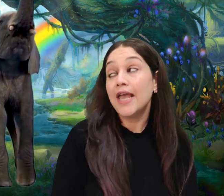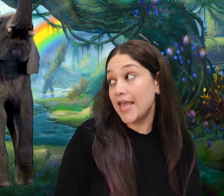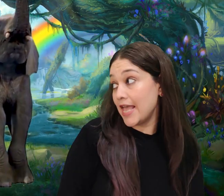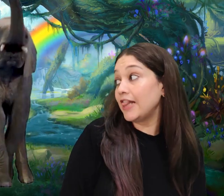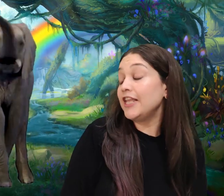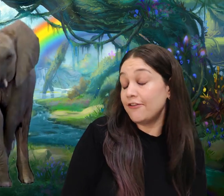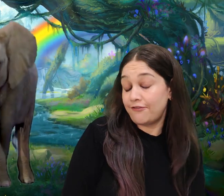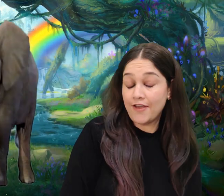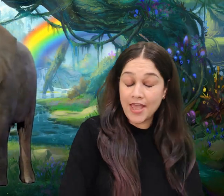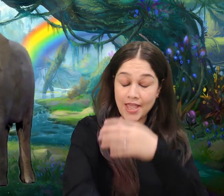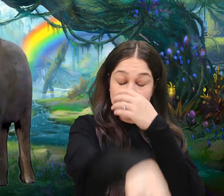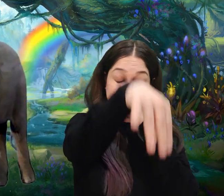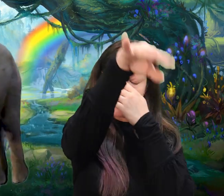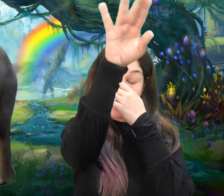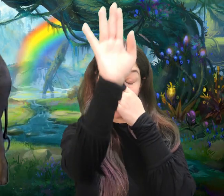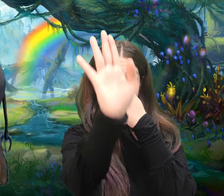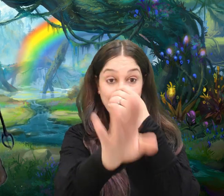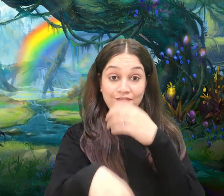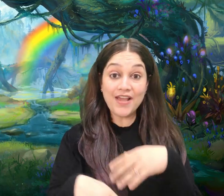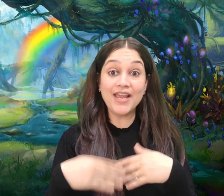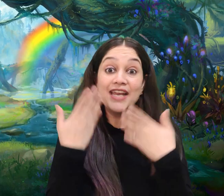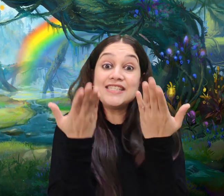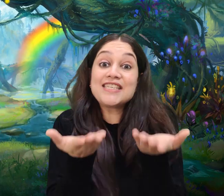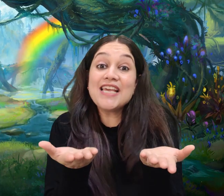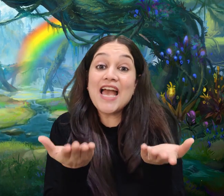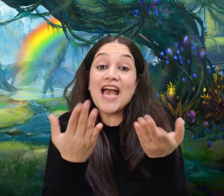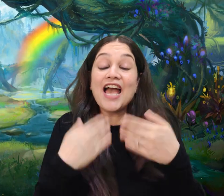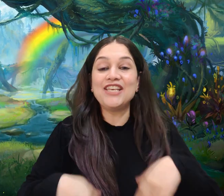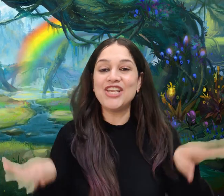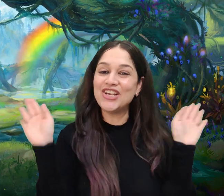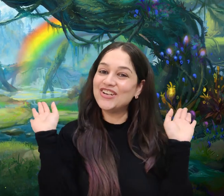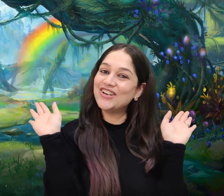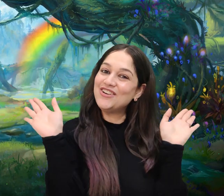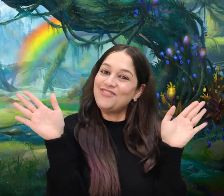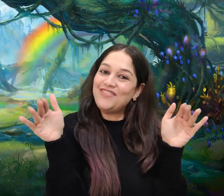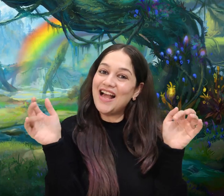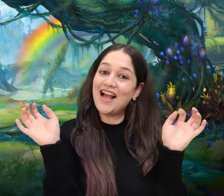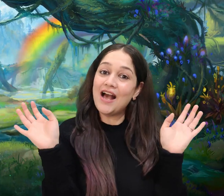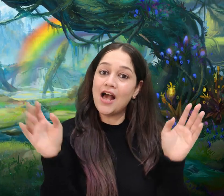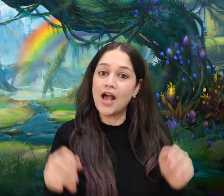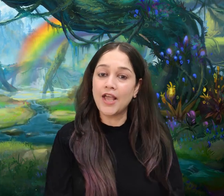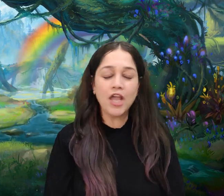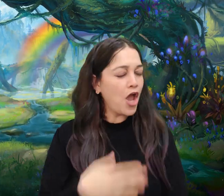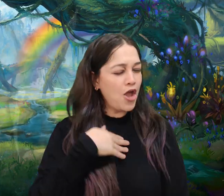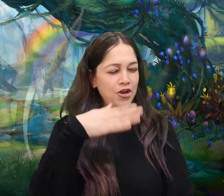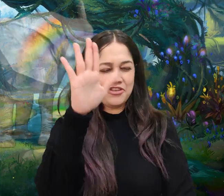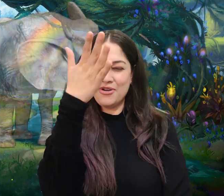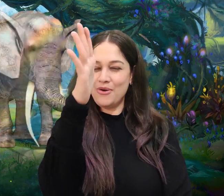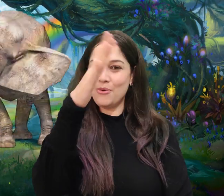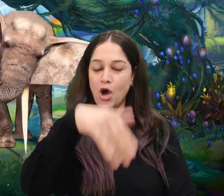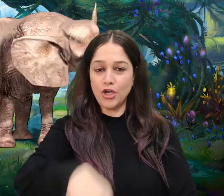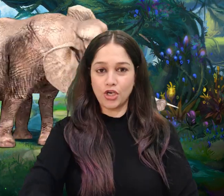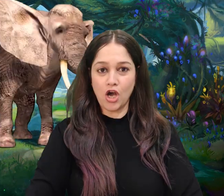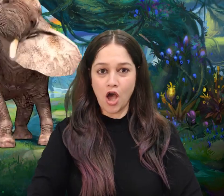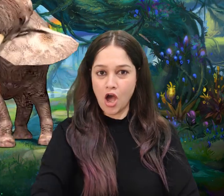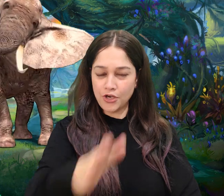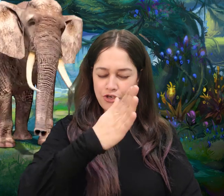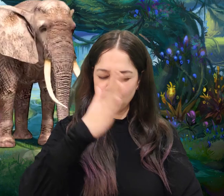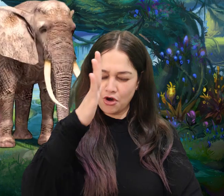Elephant, elephant, can you fly? No I can't, no